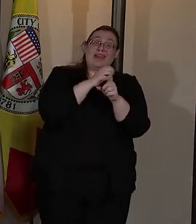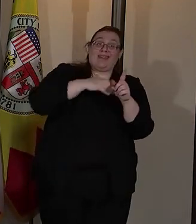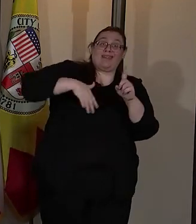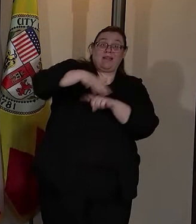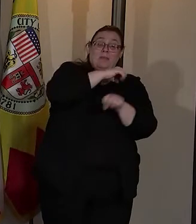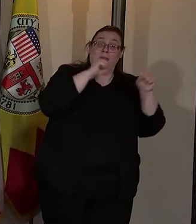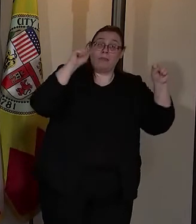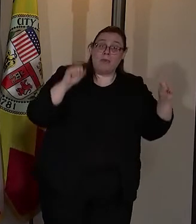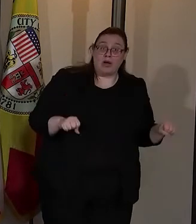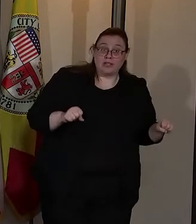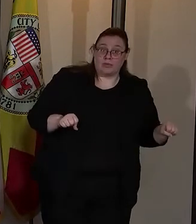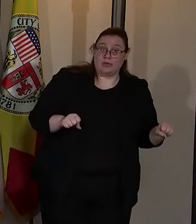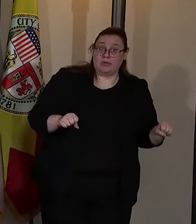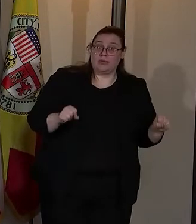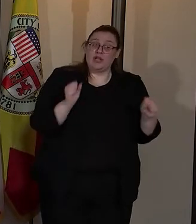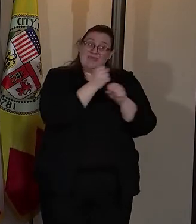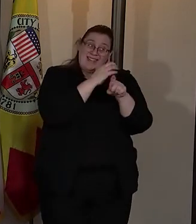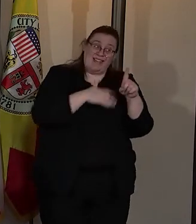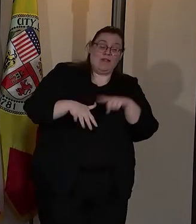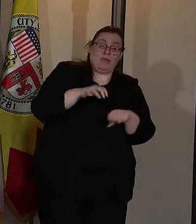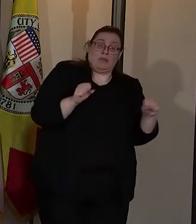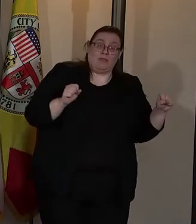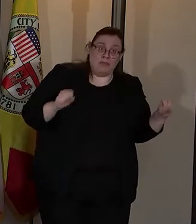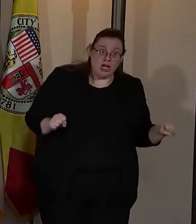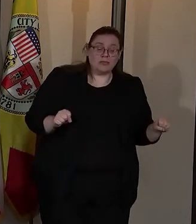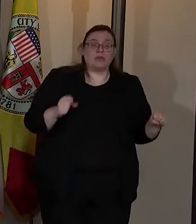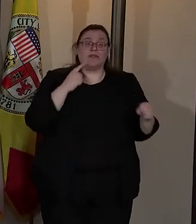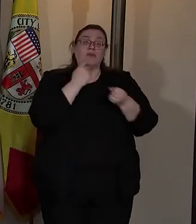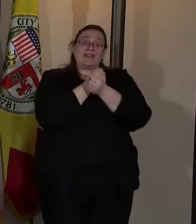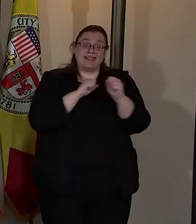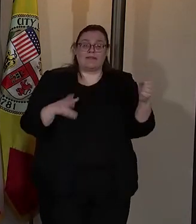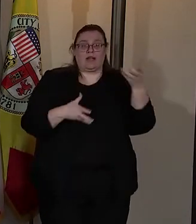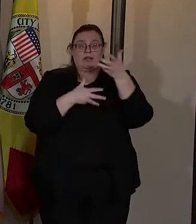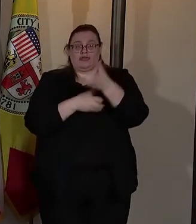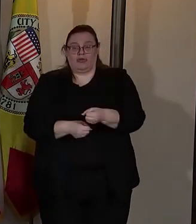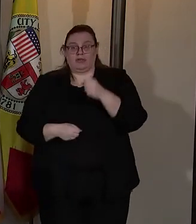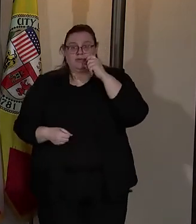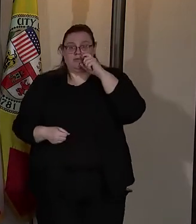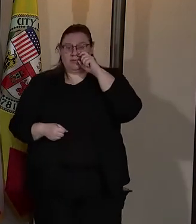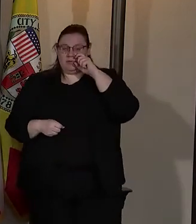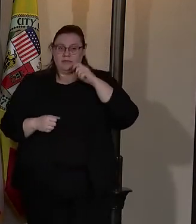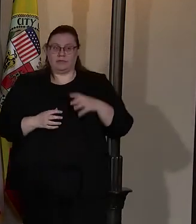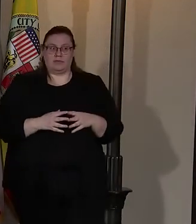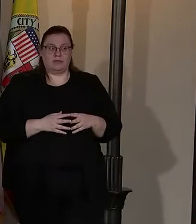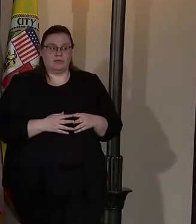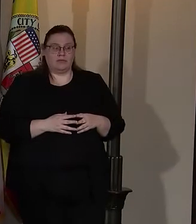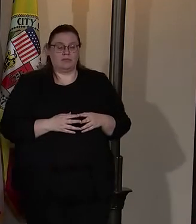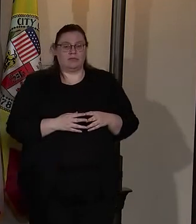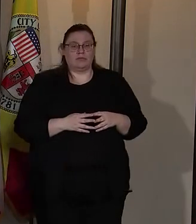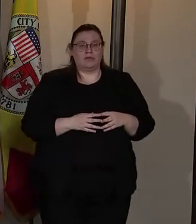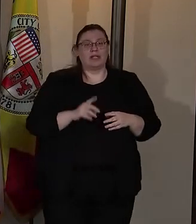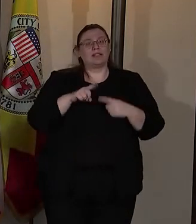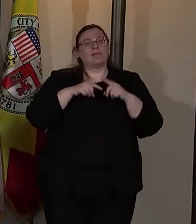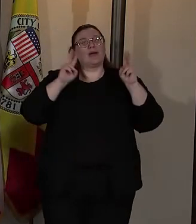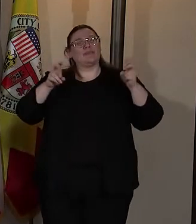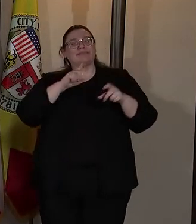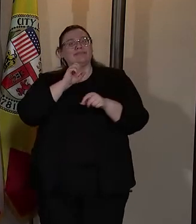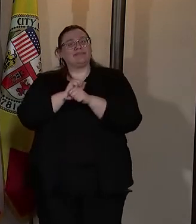You create the conditions for safety and trust. This is about legitimacy.